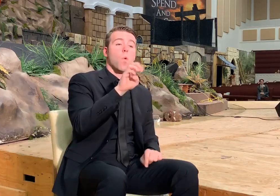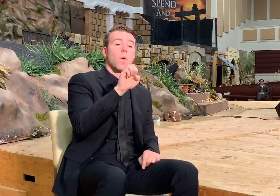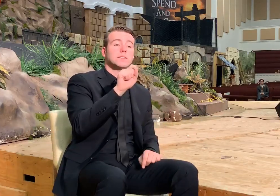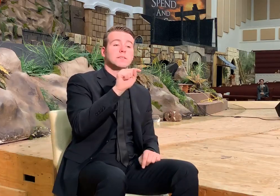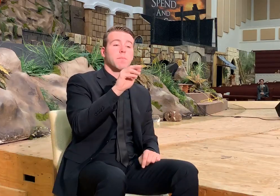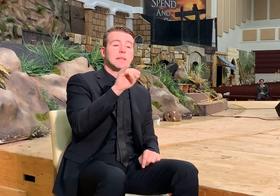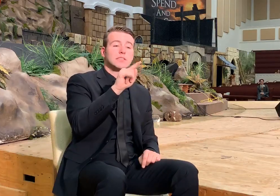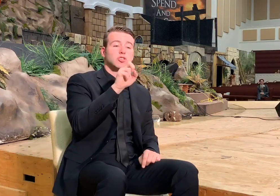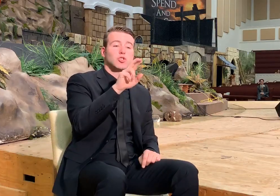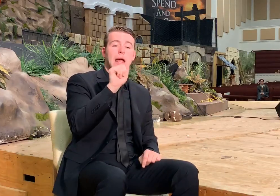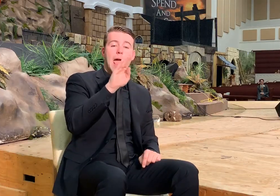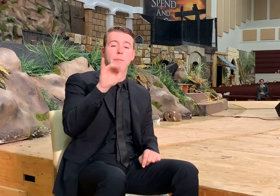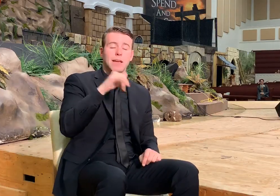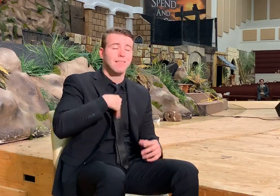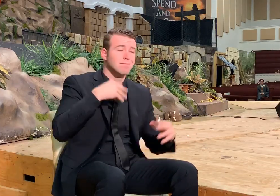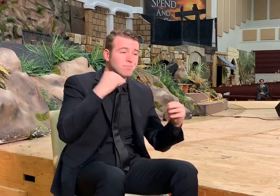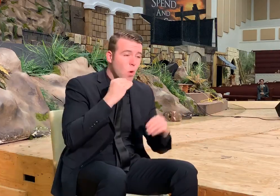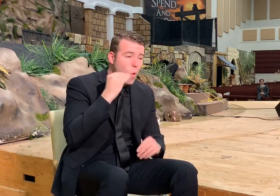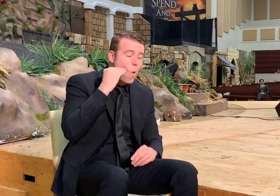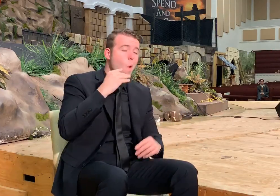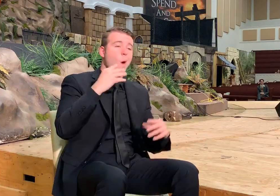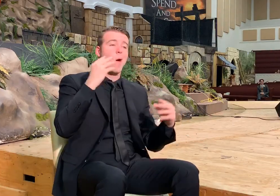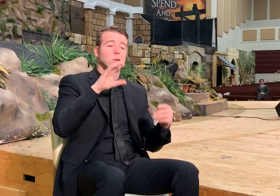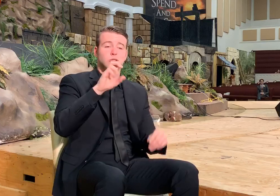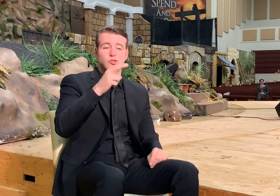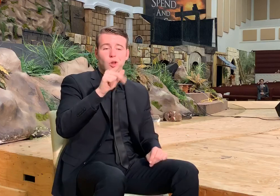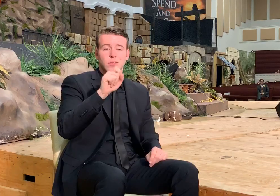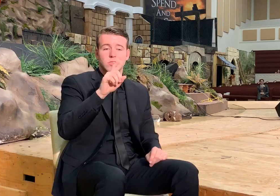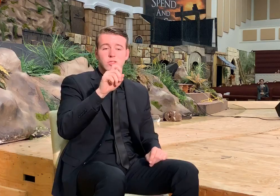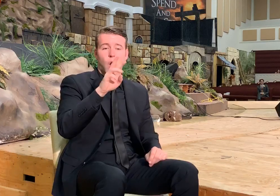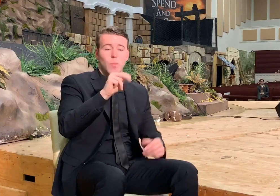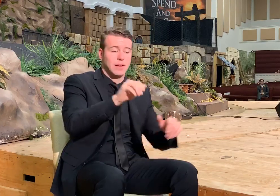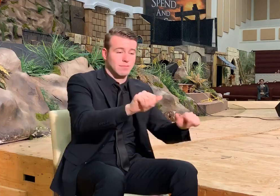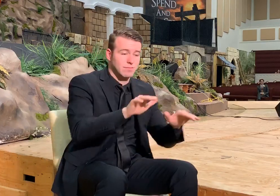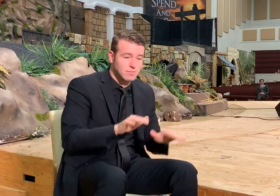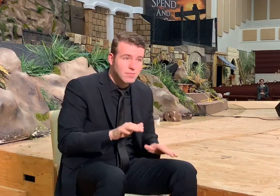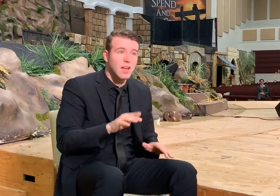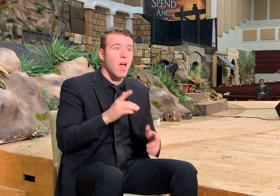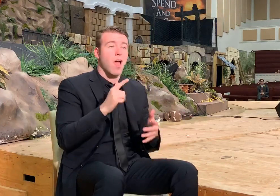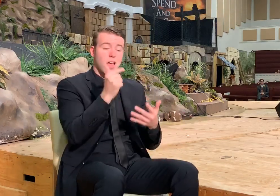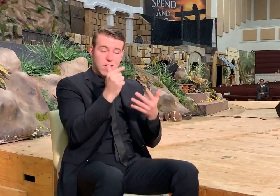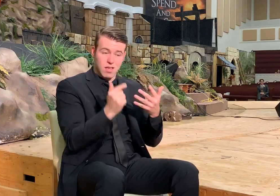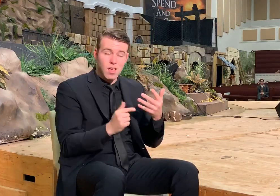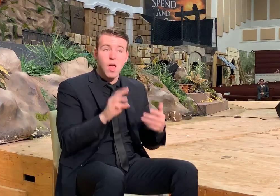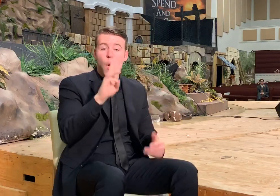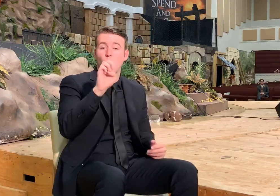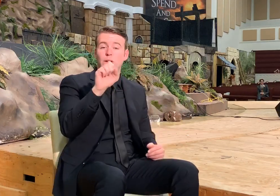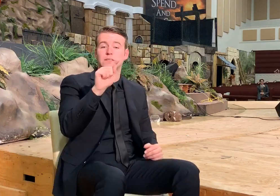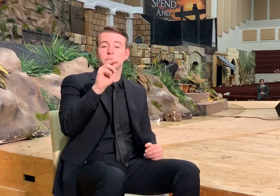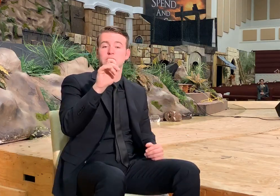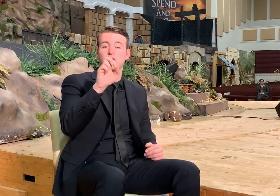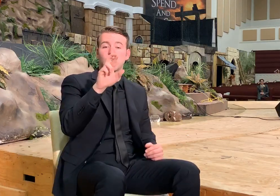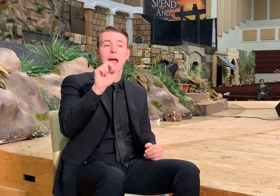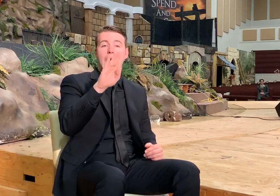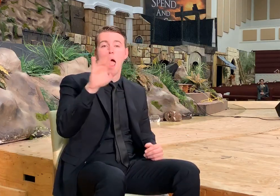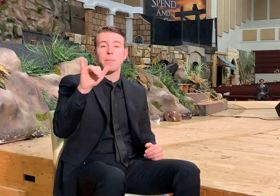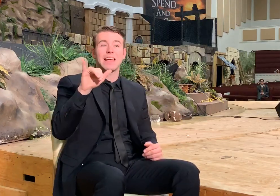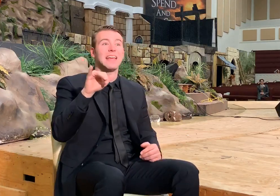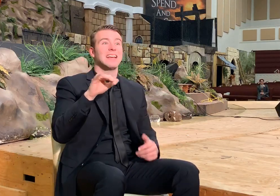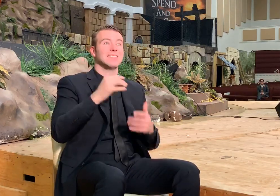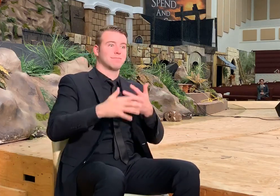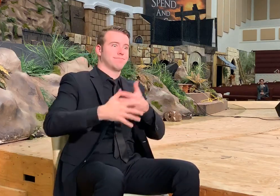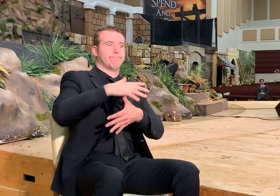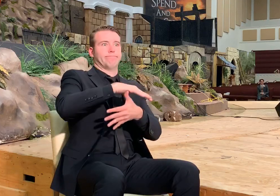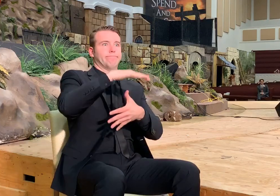We'd seen all of our window homes. We'd seen his grave. We'd seen Charles Darwin's grave. They're all buried in Westminster Abbey, which is the primary church building in England,